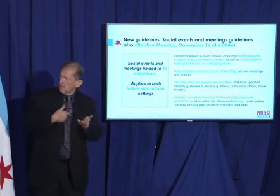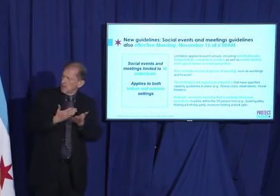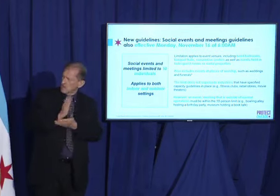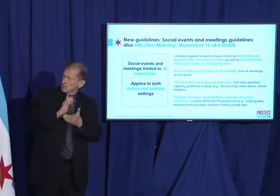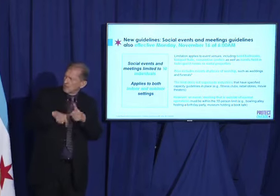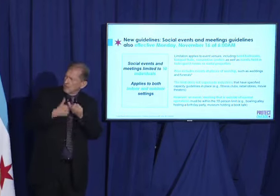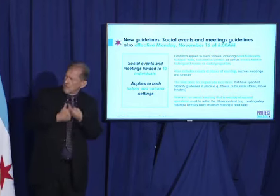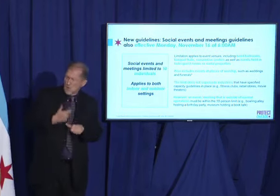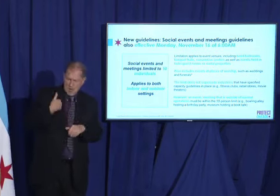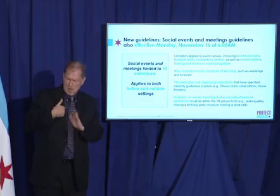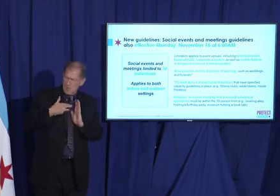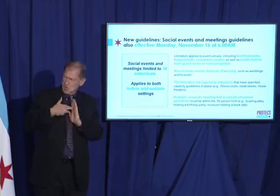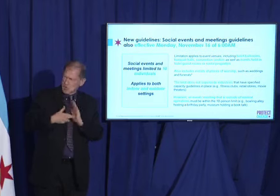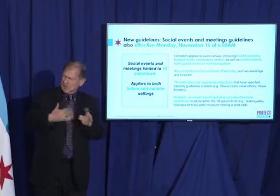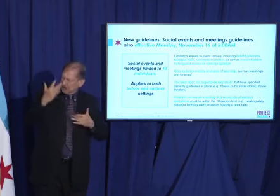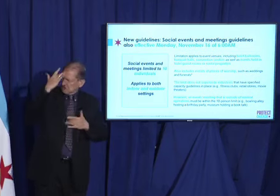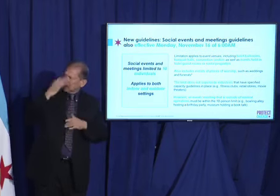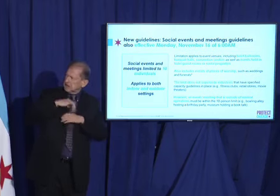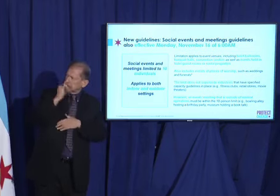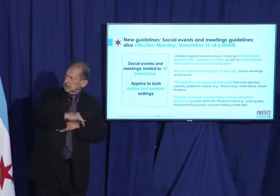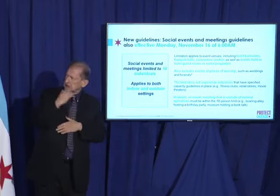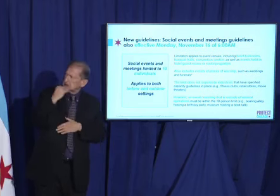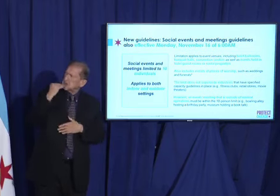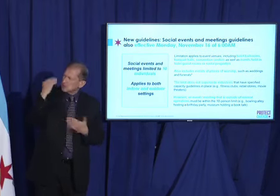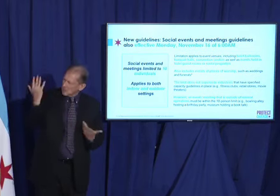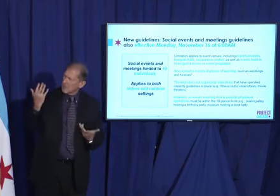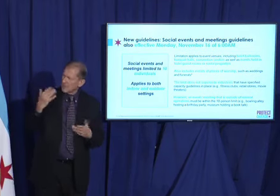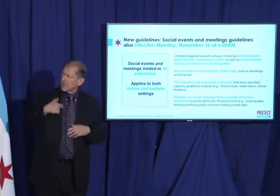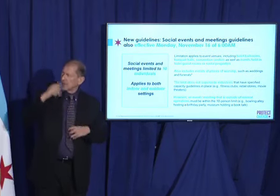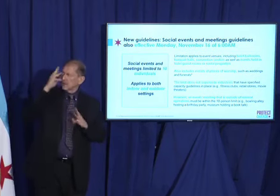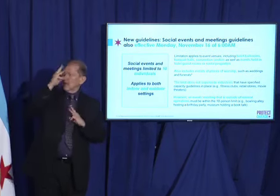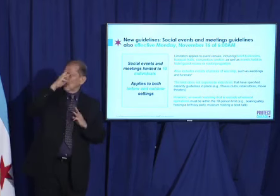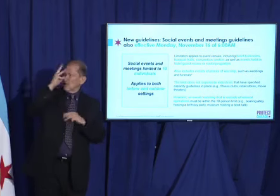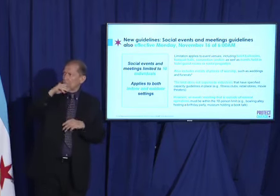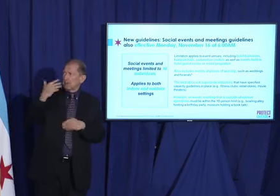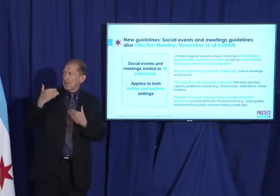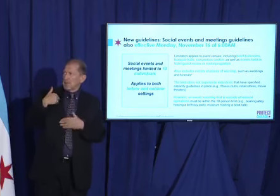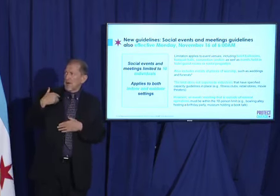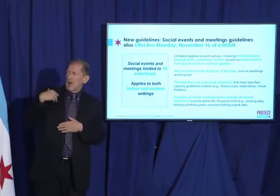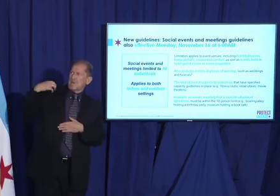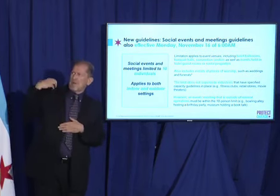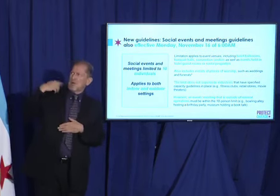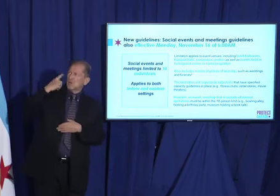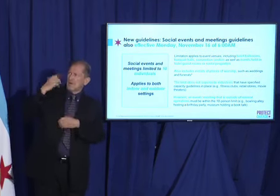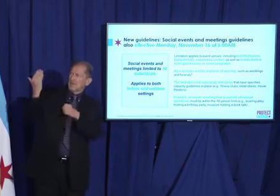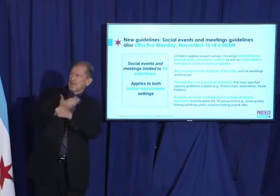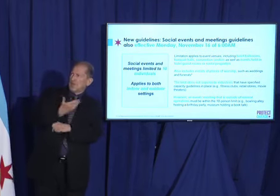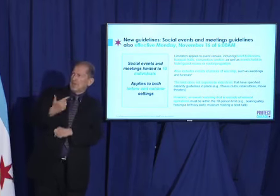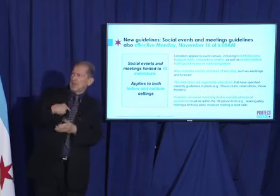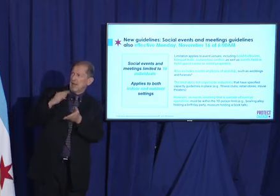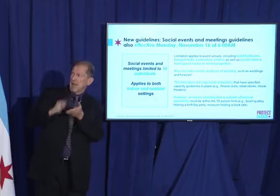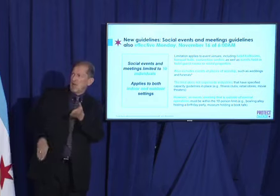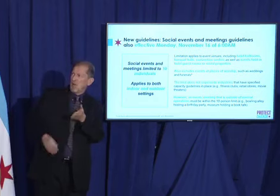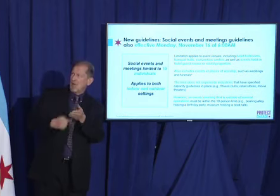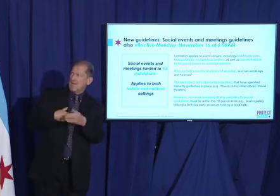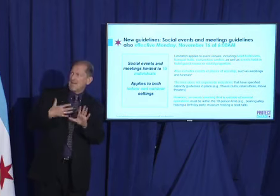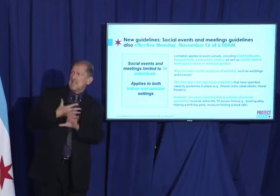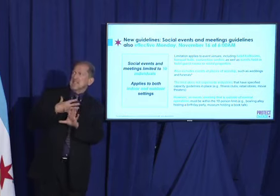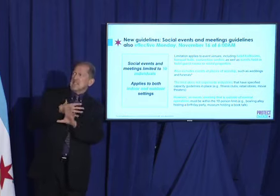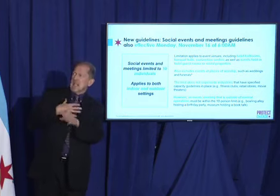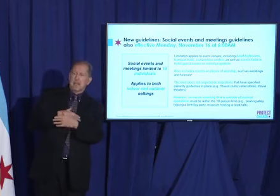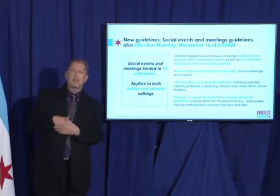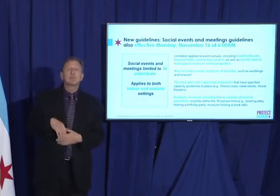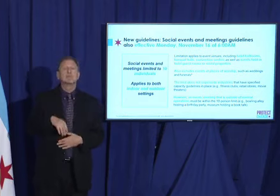following the guidance, who are staying at home, and are worried that doing so will endanger their employment. Do